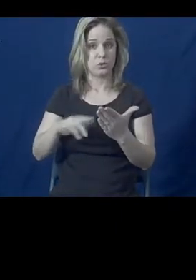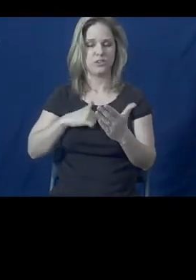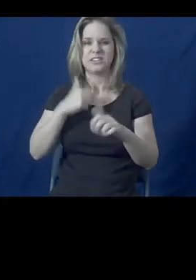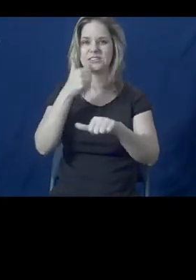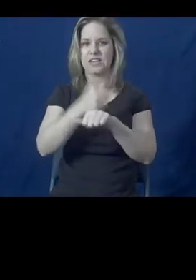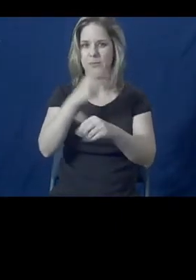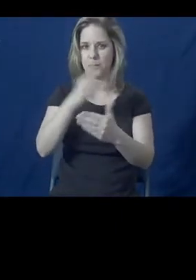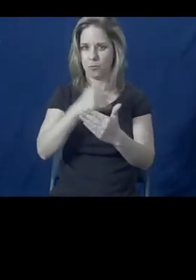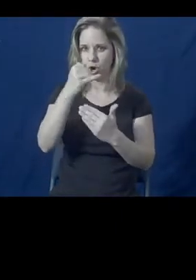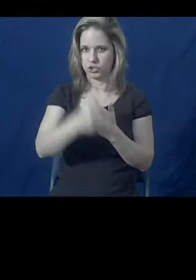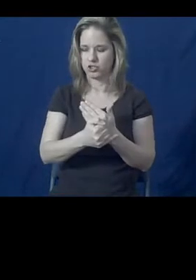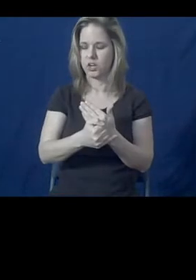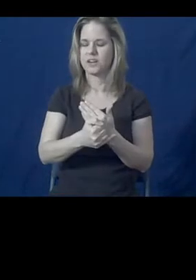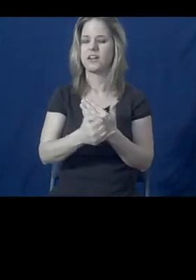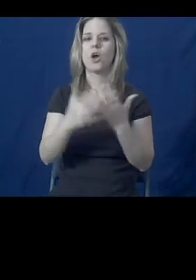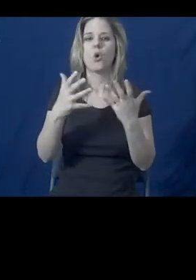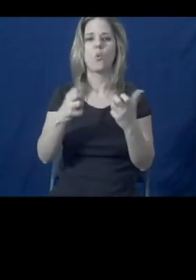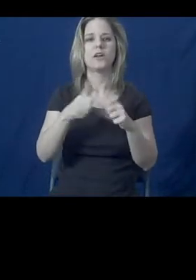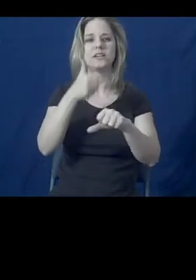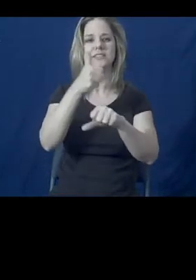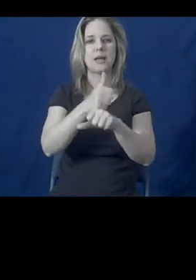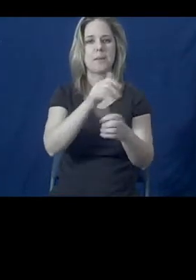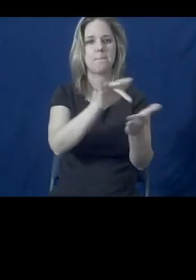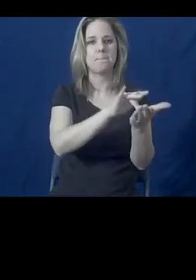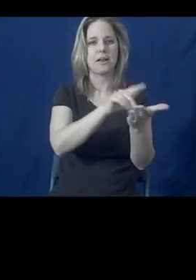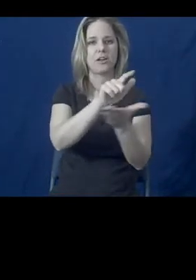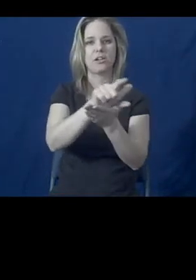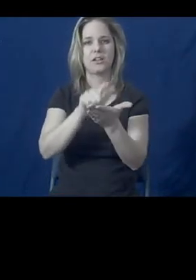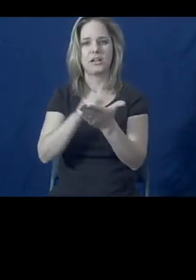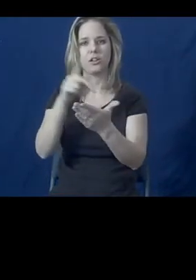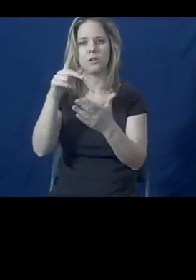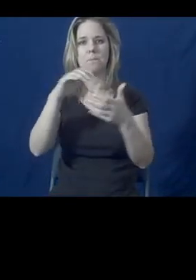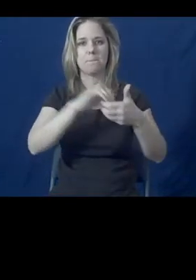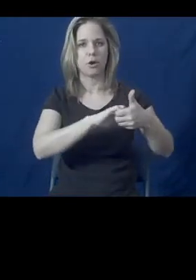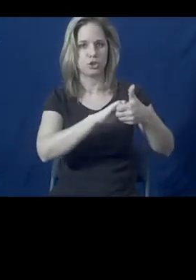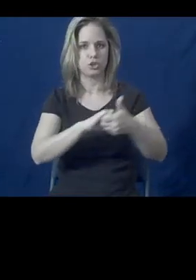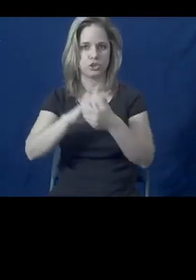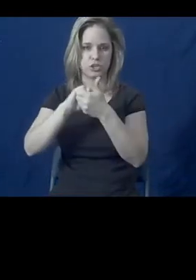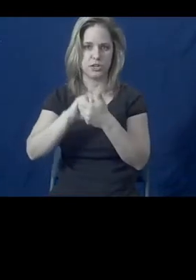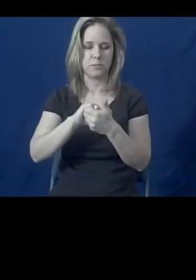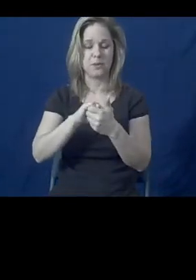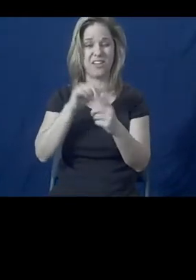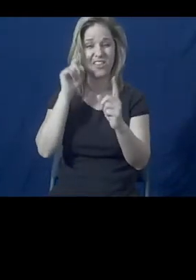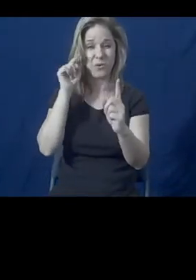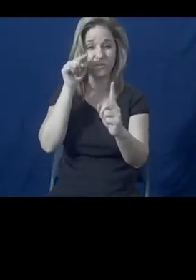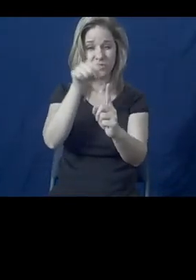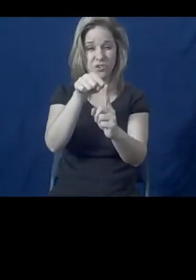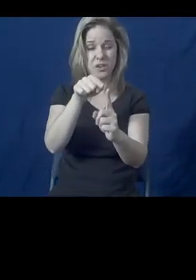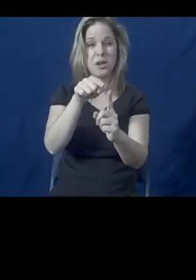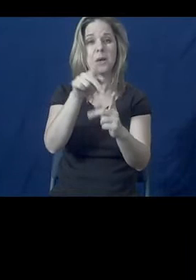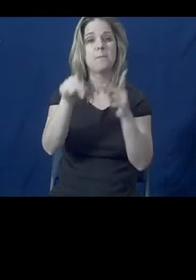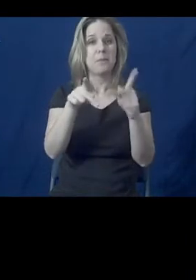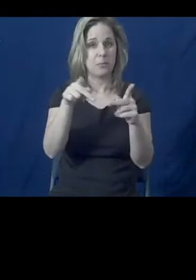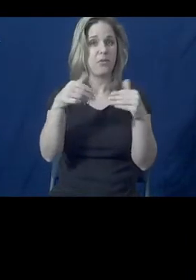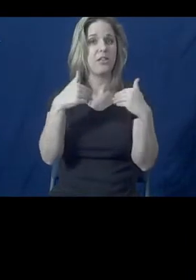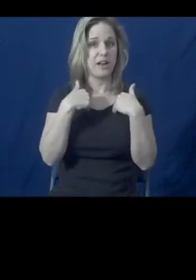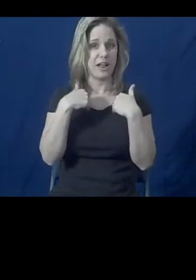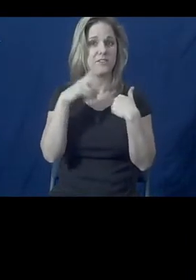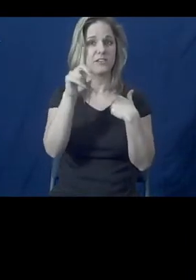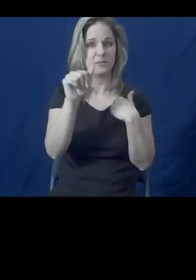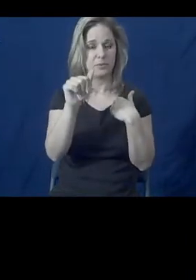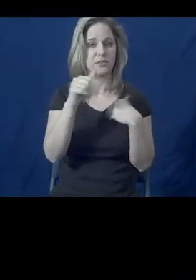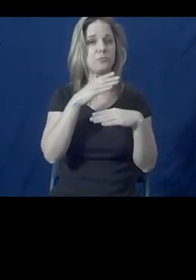years back to create a medical-legal partnership specifically to address domestic violence against people with disabilities.